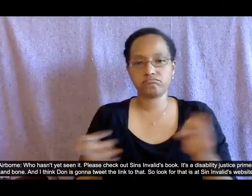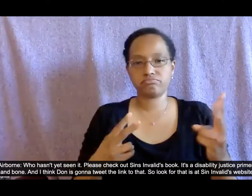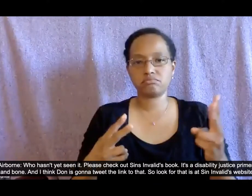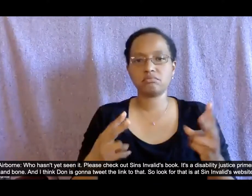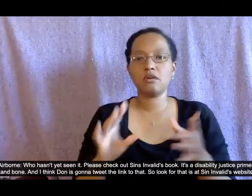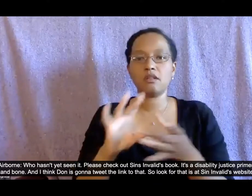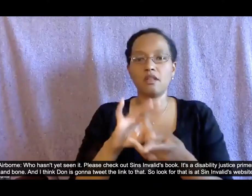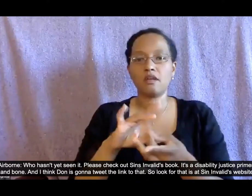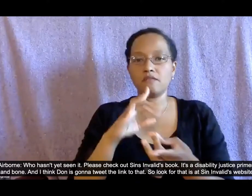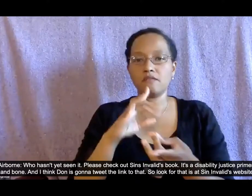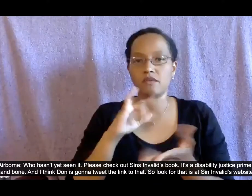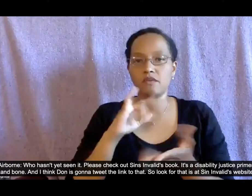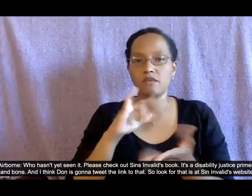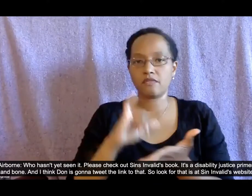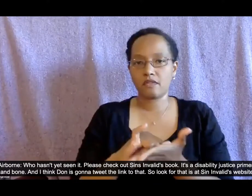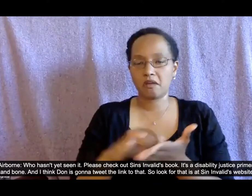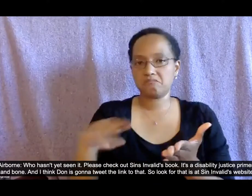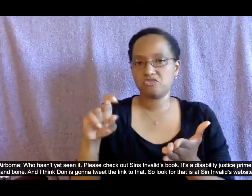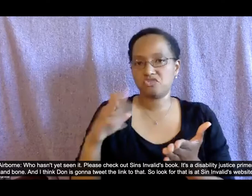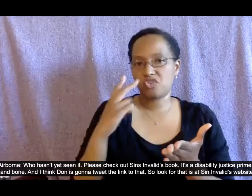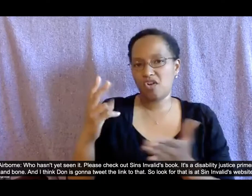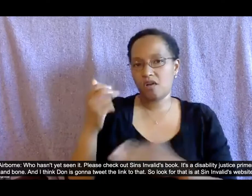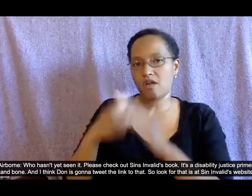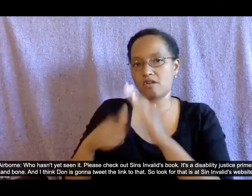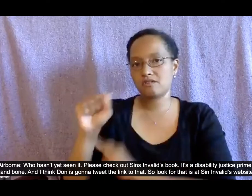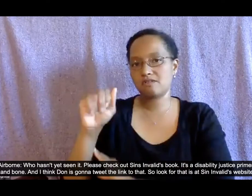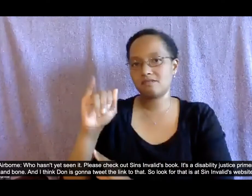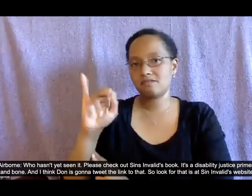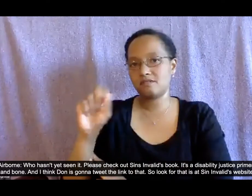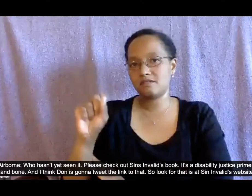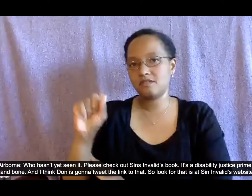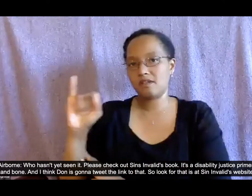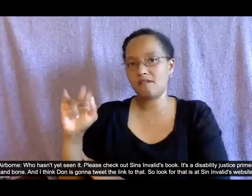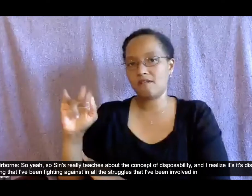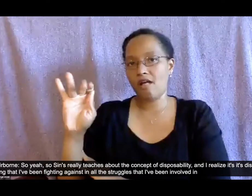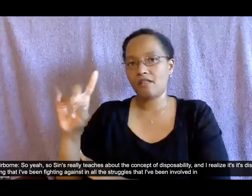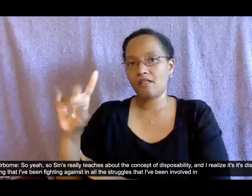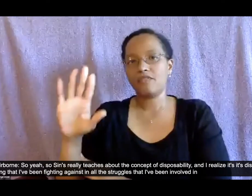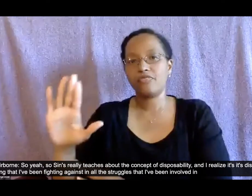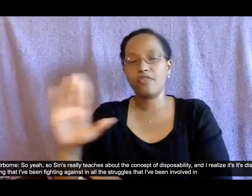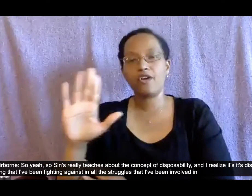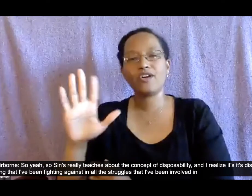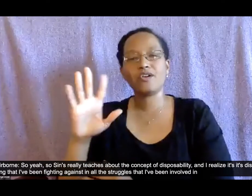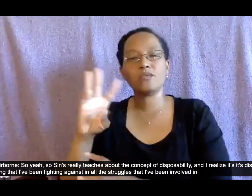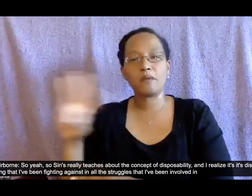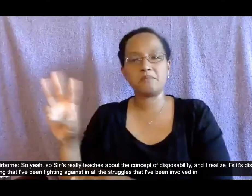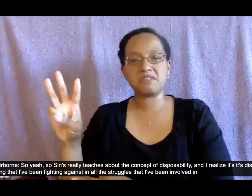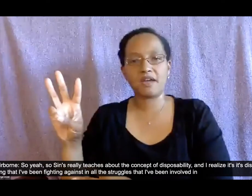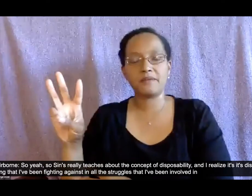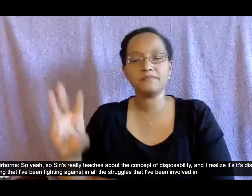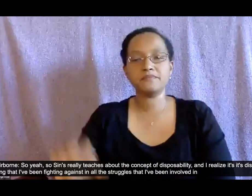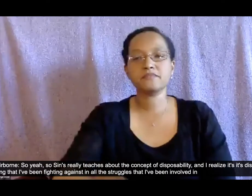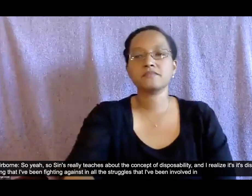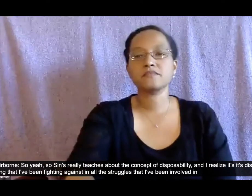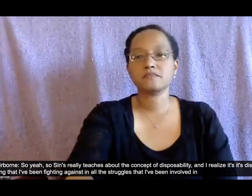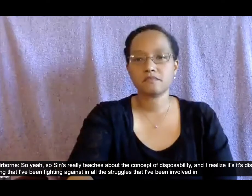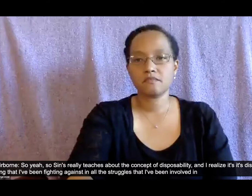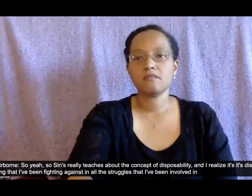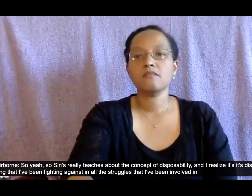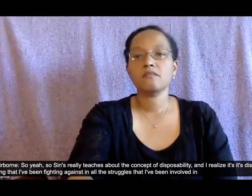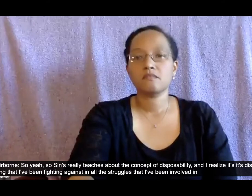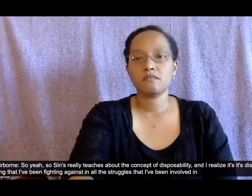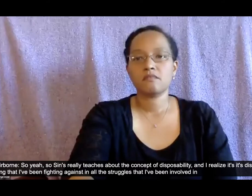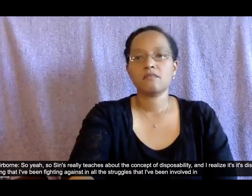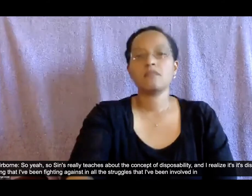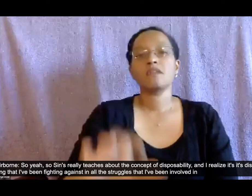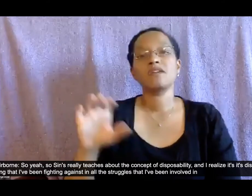uh it's at sins invalids website um um so yeah so sins really teaches about the concept of disposability